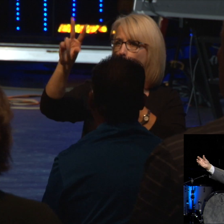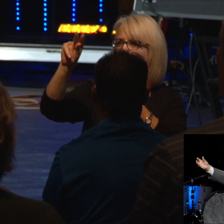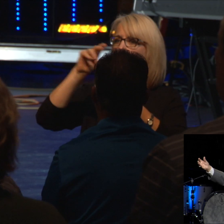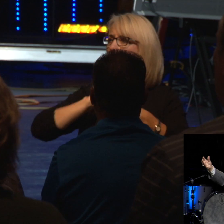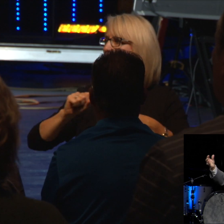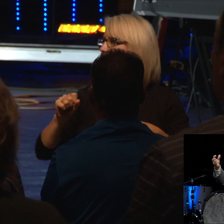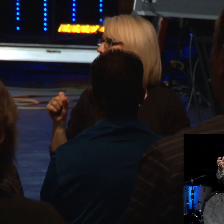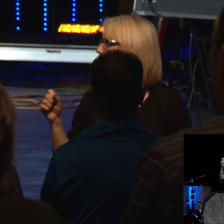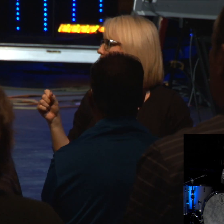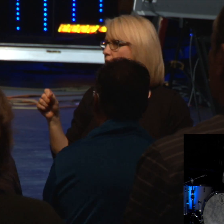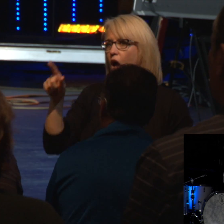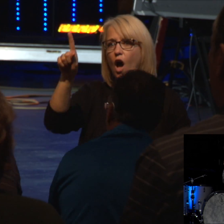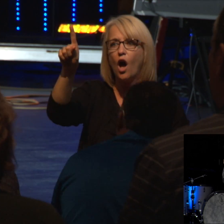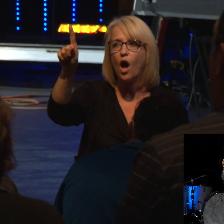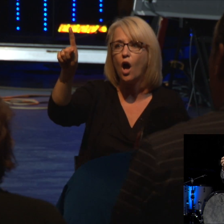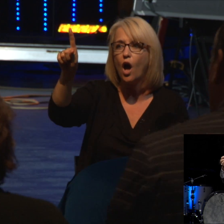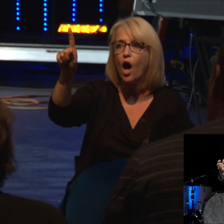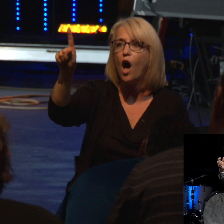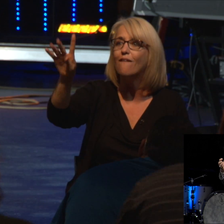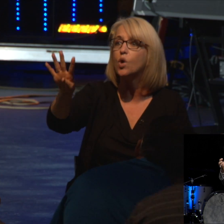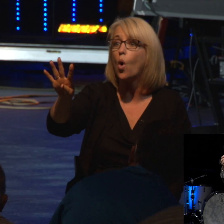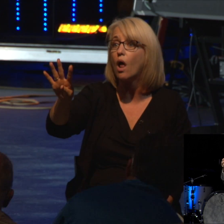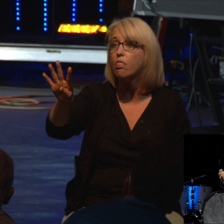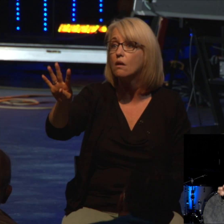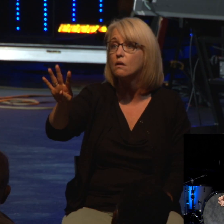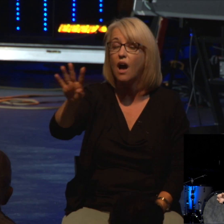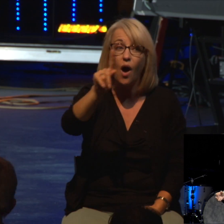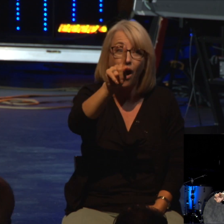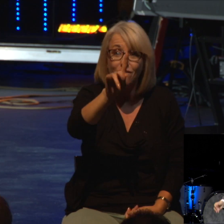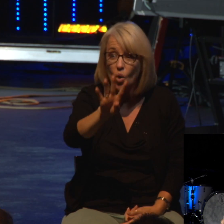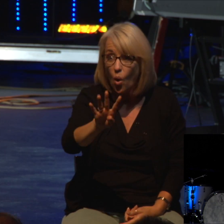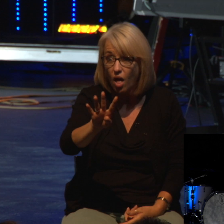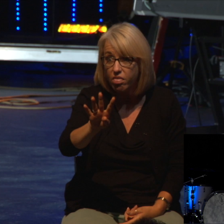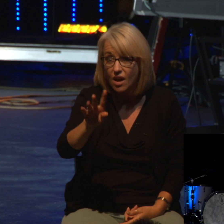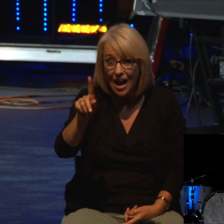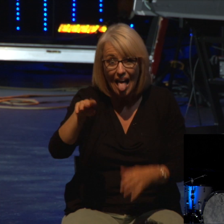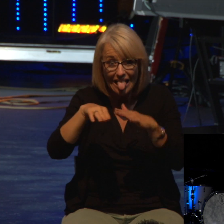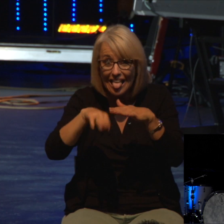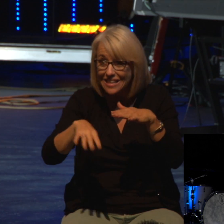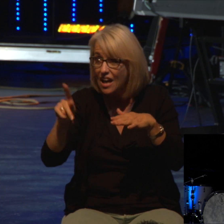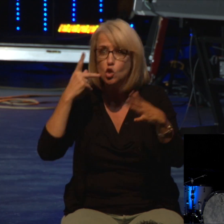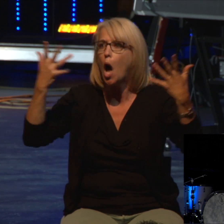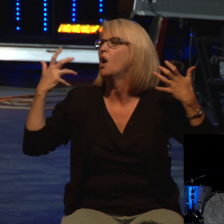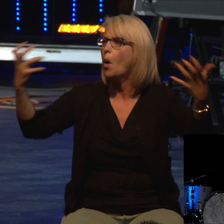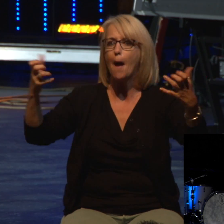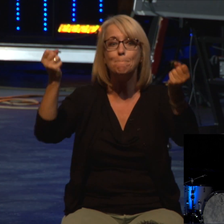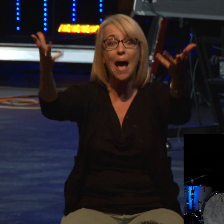less than a fourth of the others alright you be seated if you became a Christian between